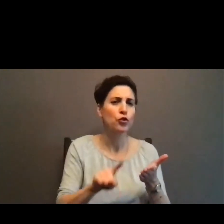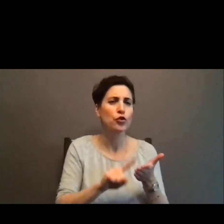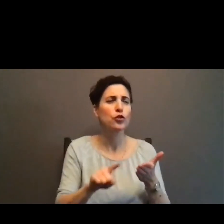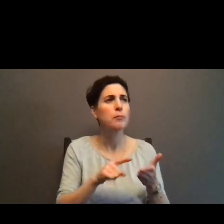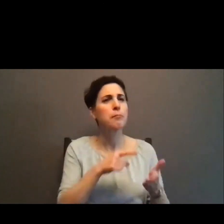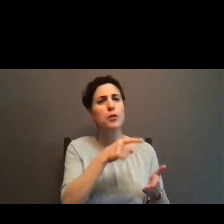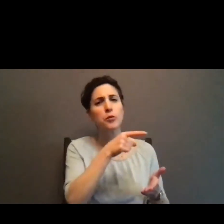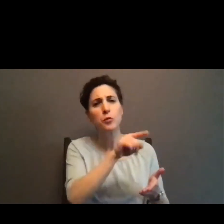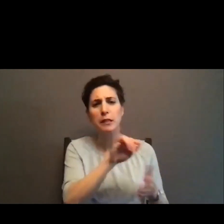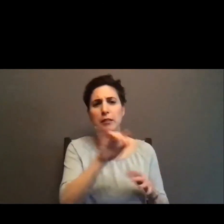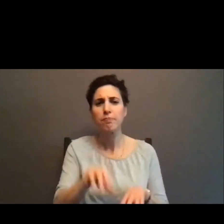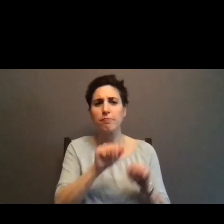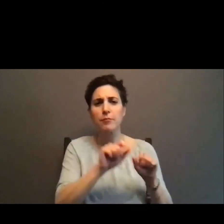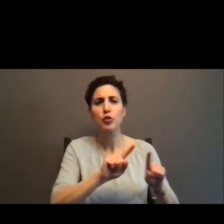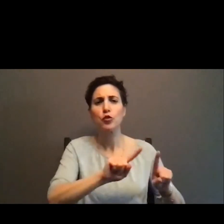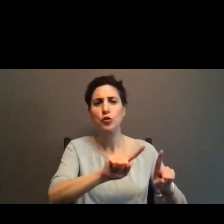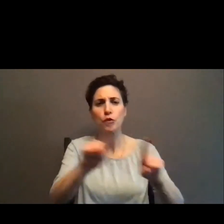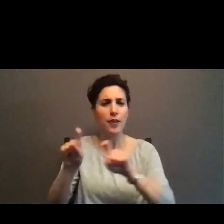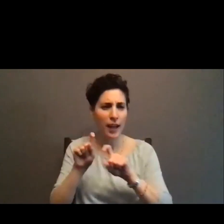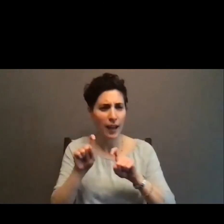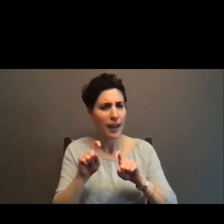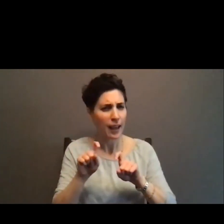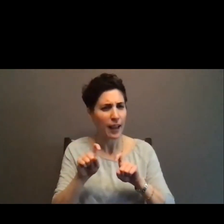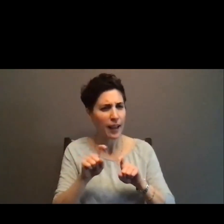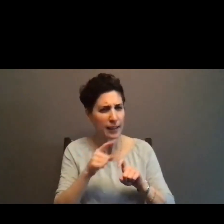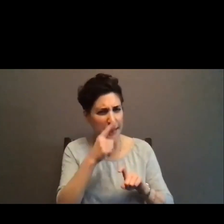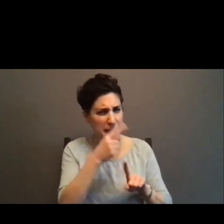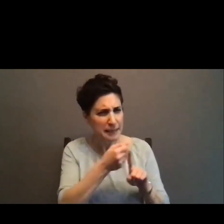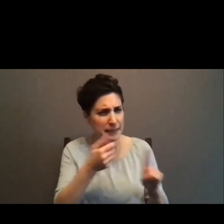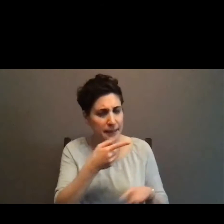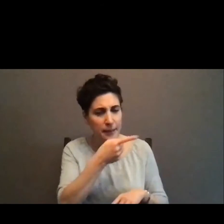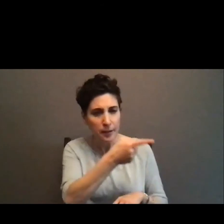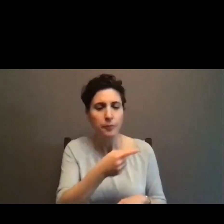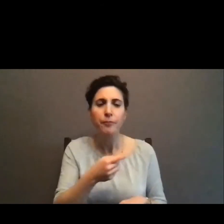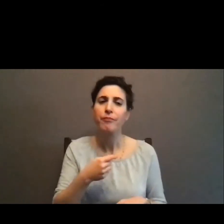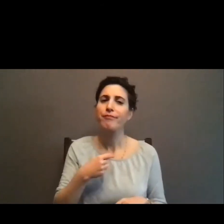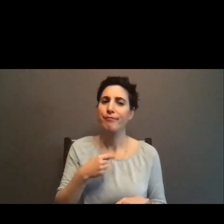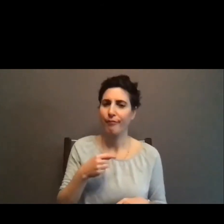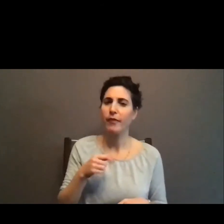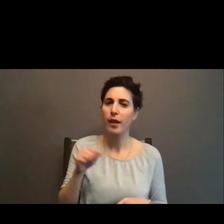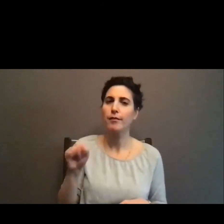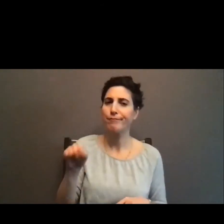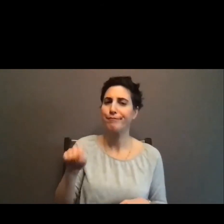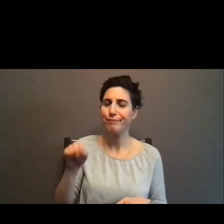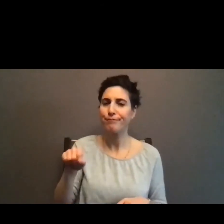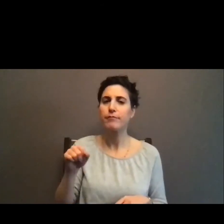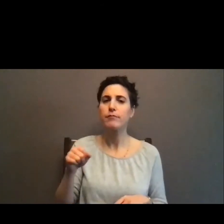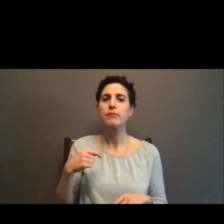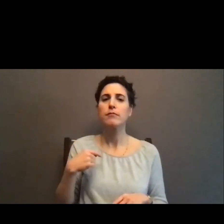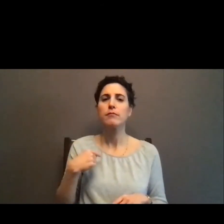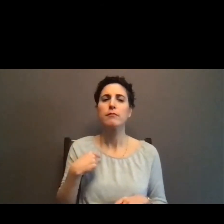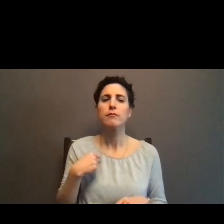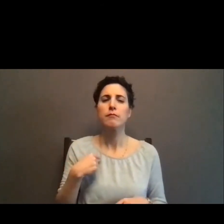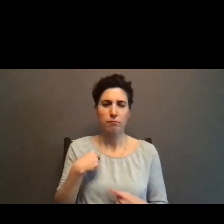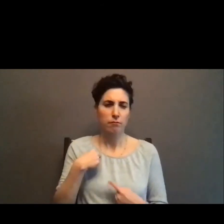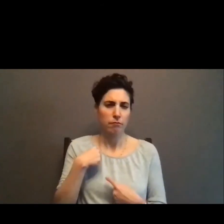surveying you were doing? Well, there's been a few things that have come up over the years, so the first thing I did, I did, like, uh,